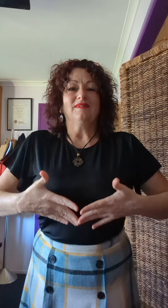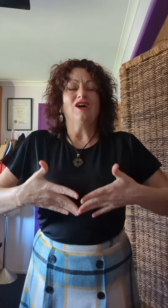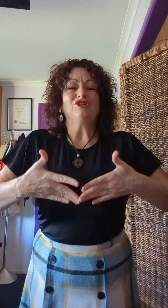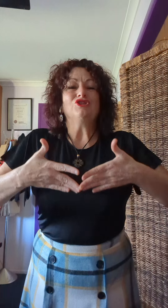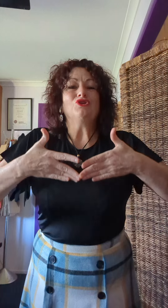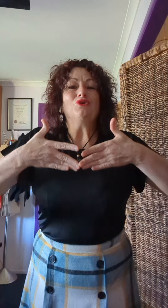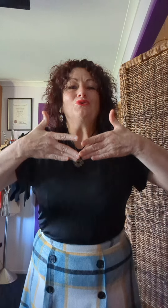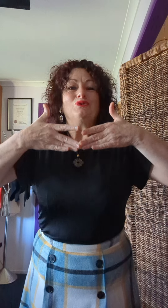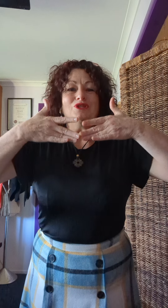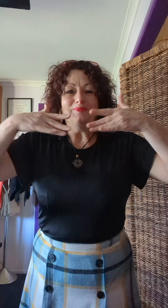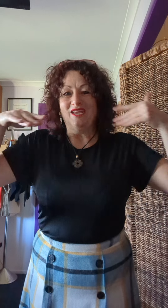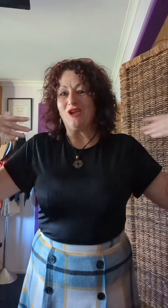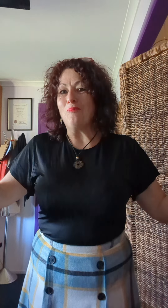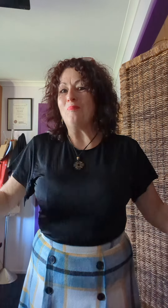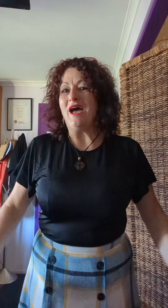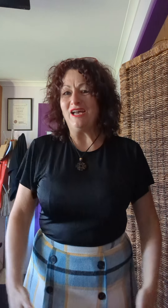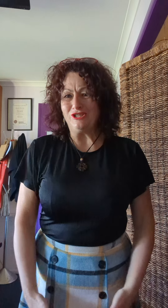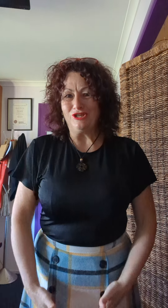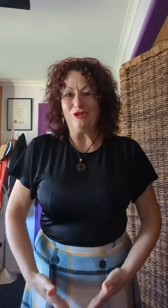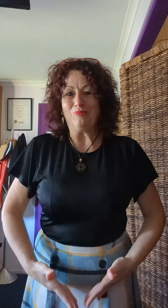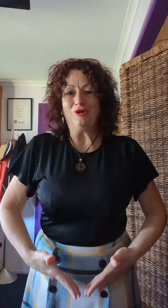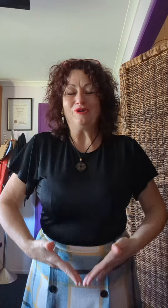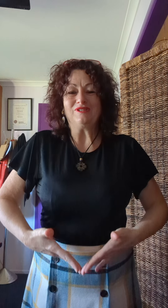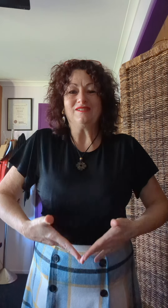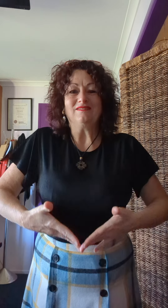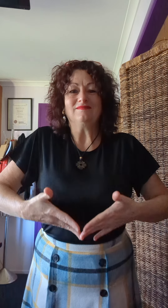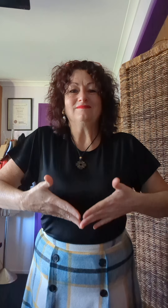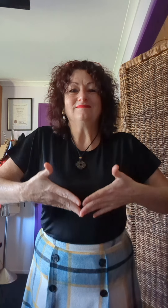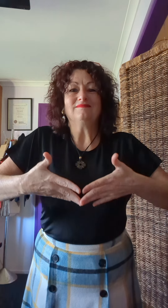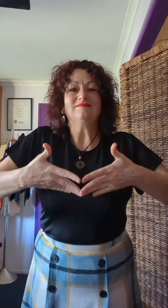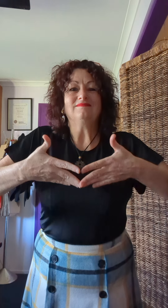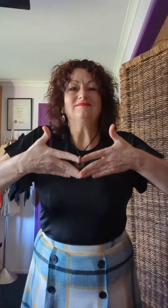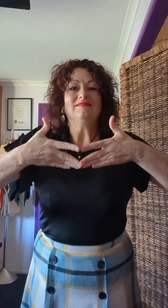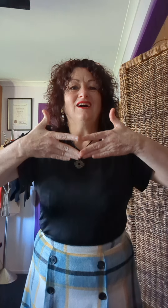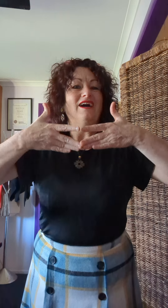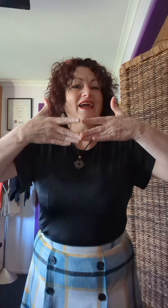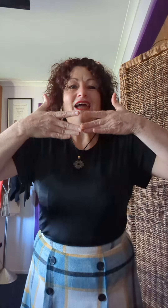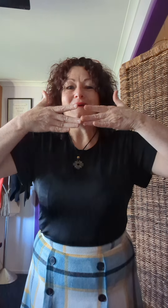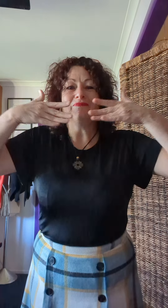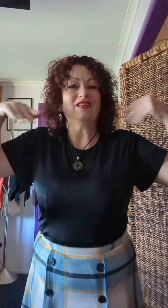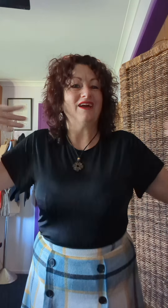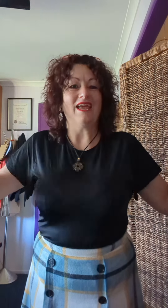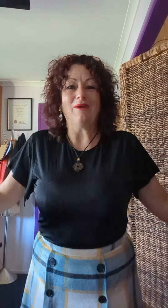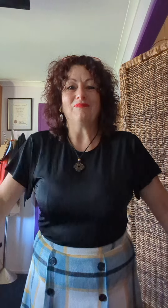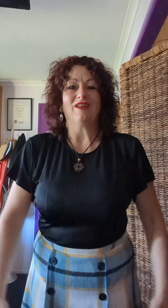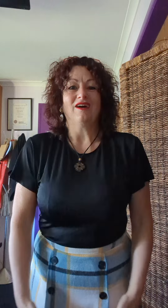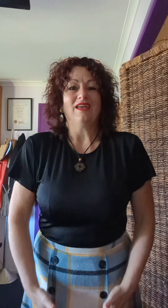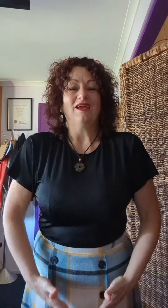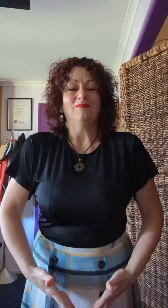I choose to be a compassionate person. I am that I am that I am.